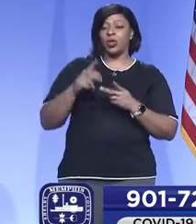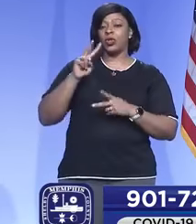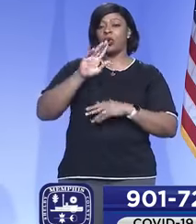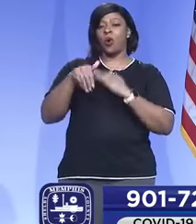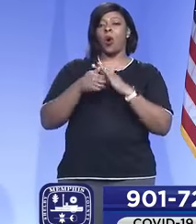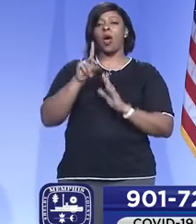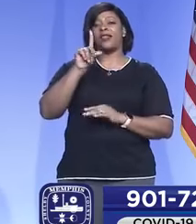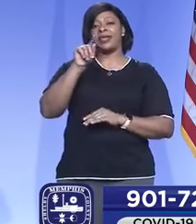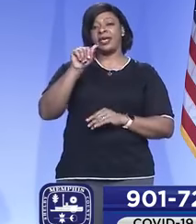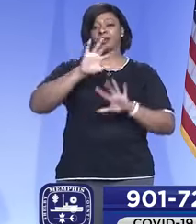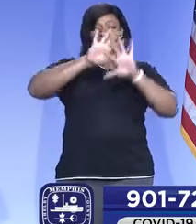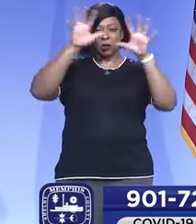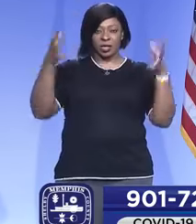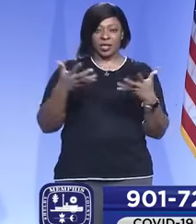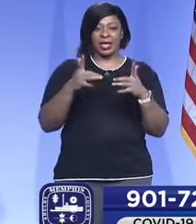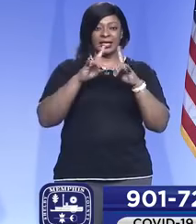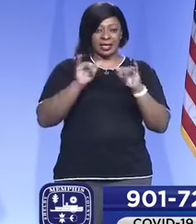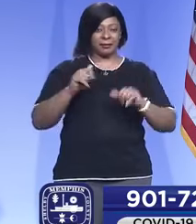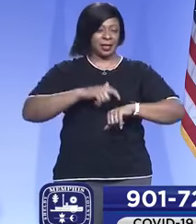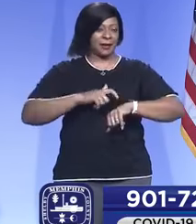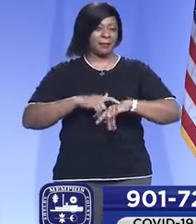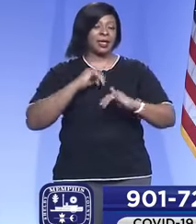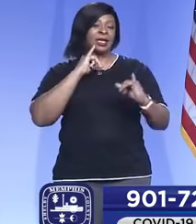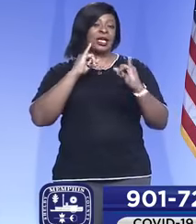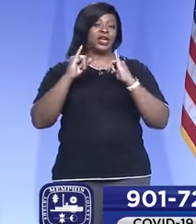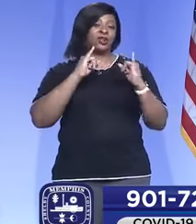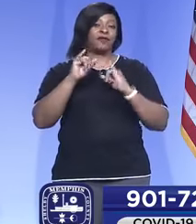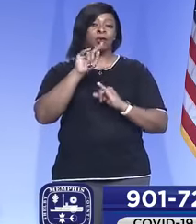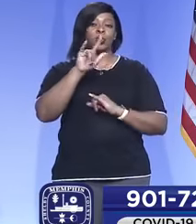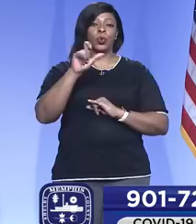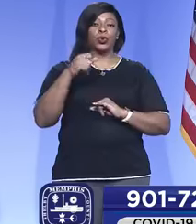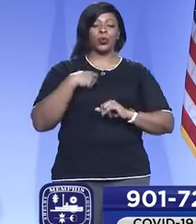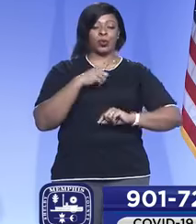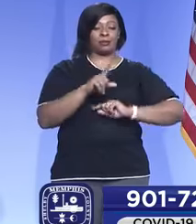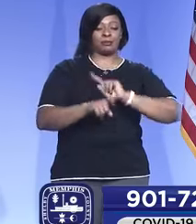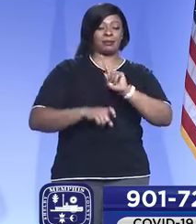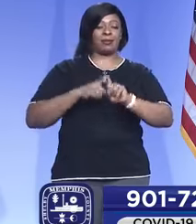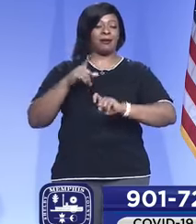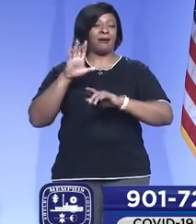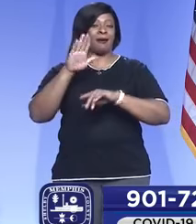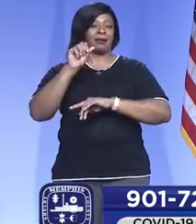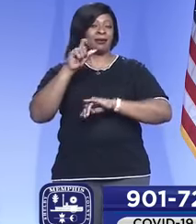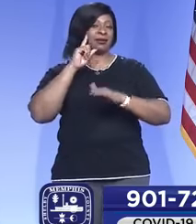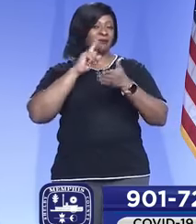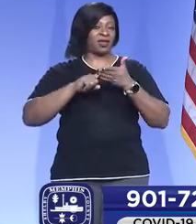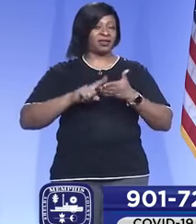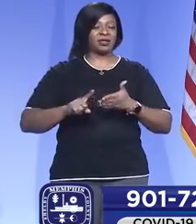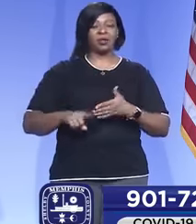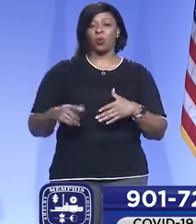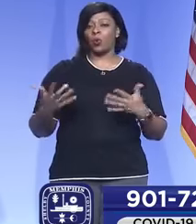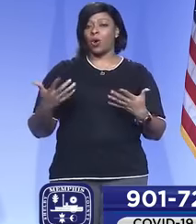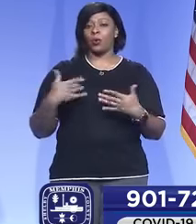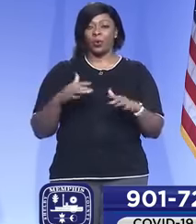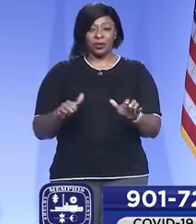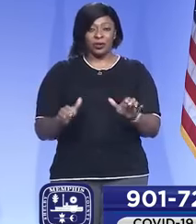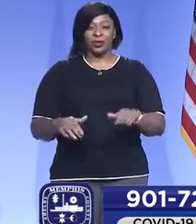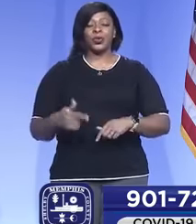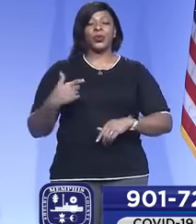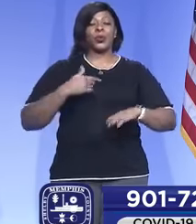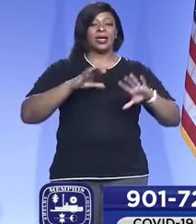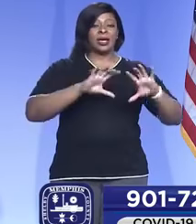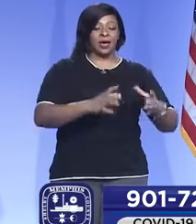data at one time. So in the interview tool, when we're doing the case investigation, what we do is we have